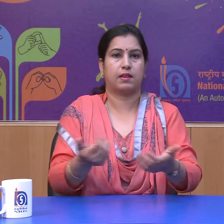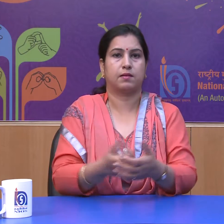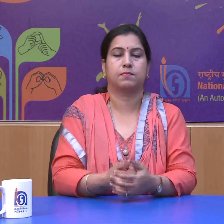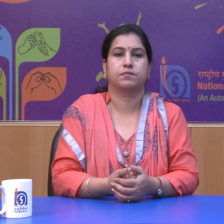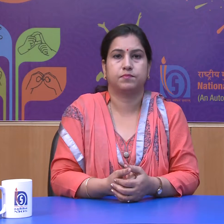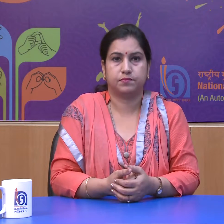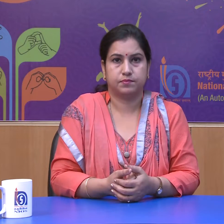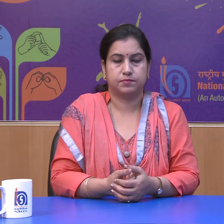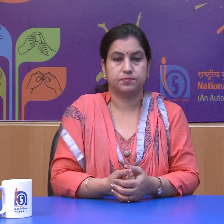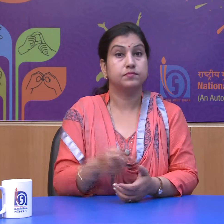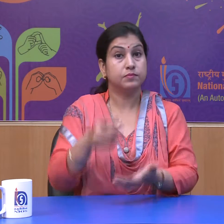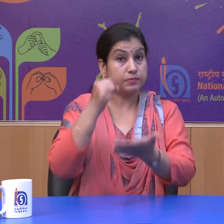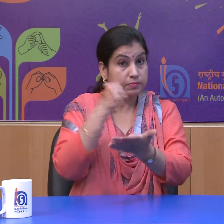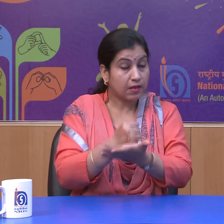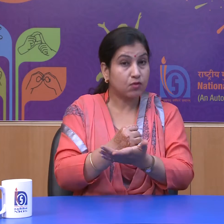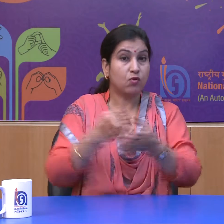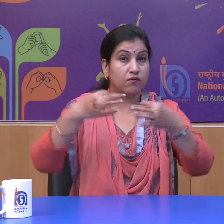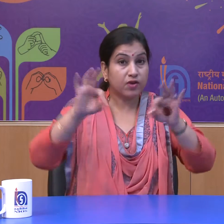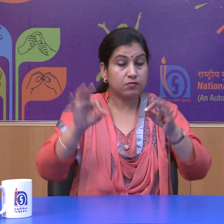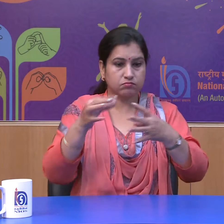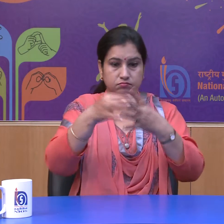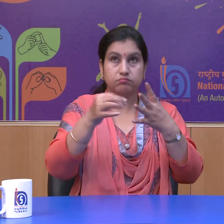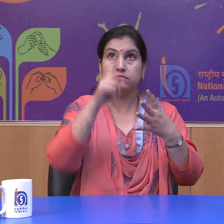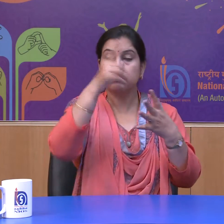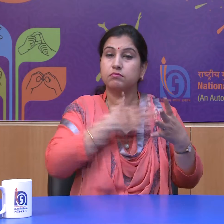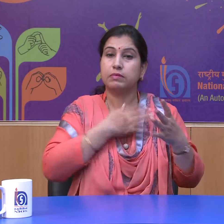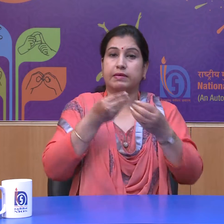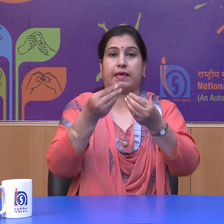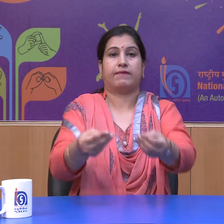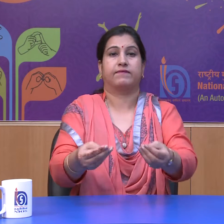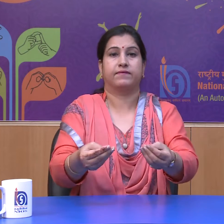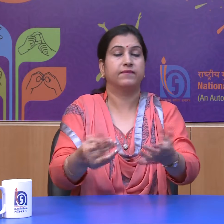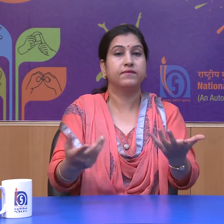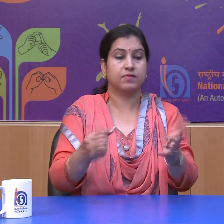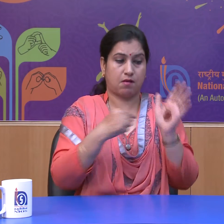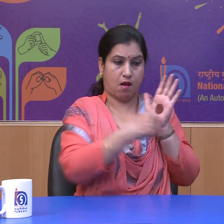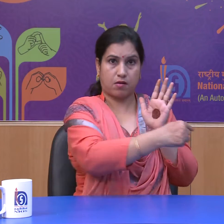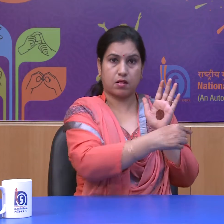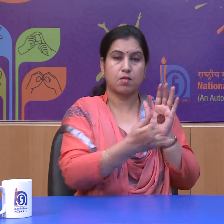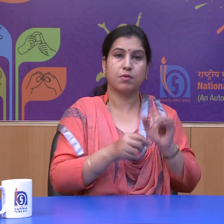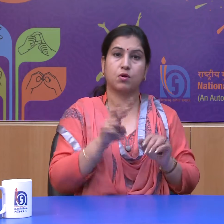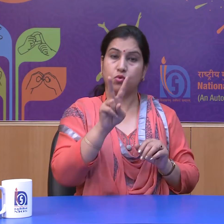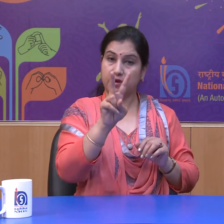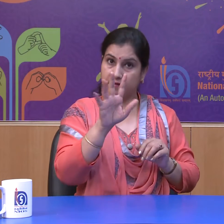Right to freedom of religion has been given under articles 25 to 28.